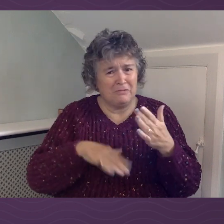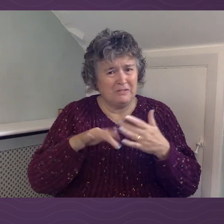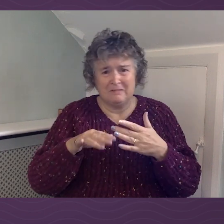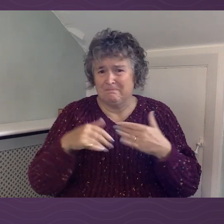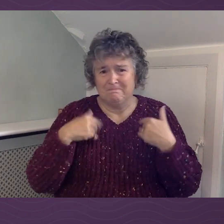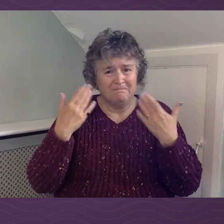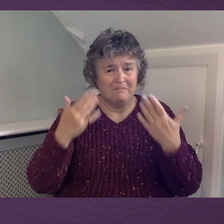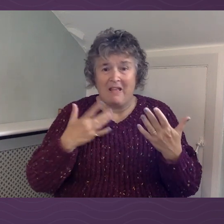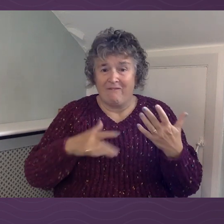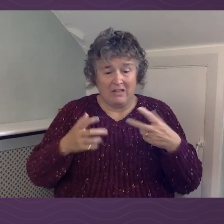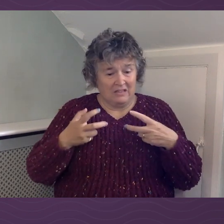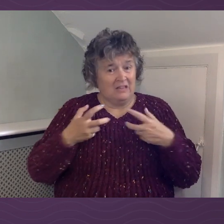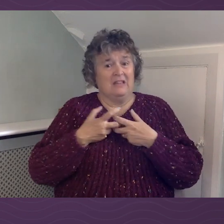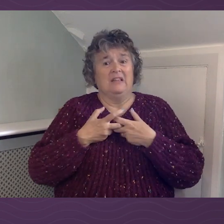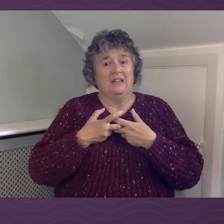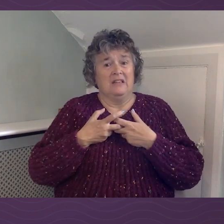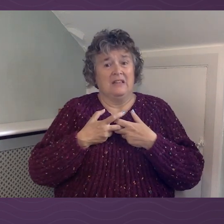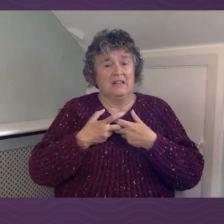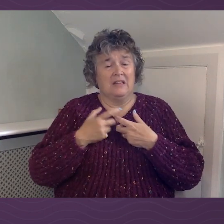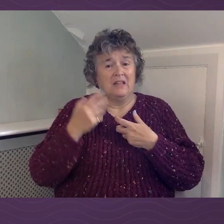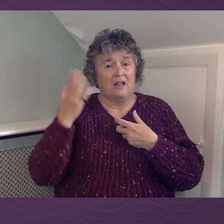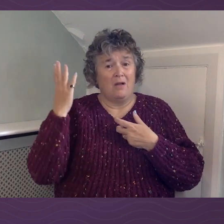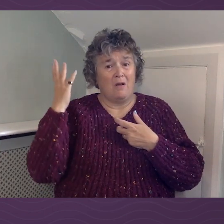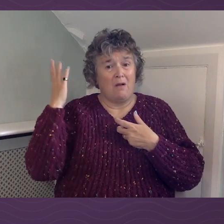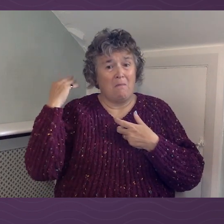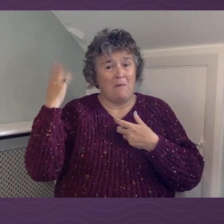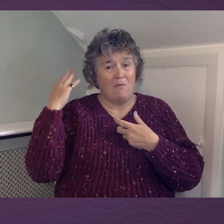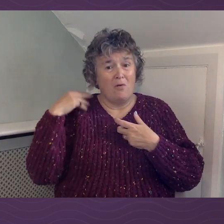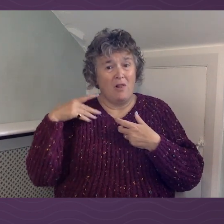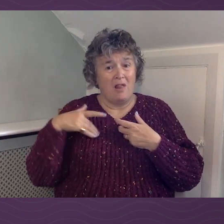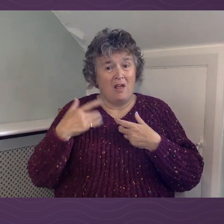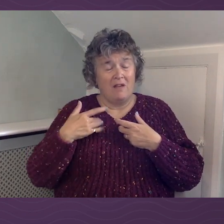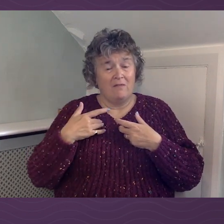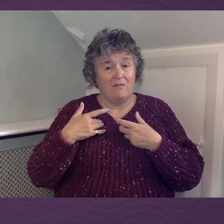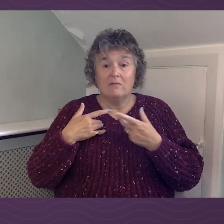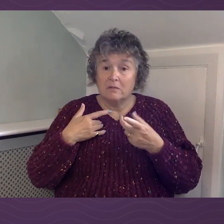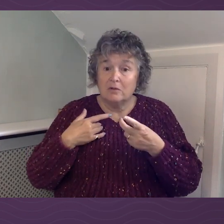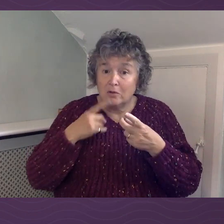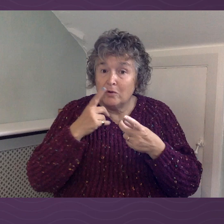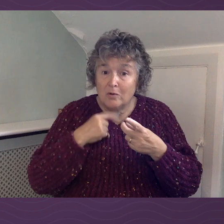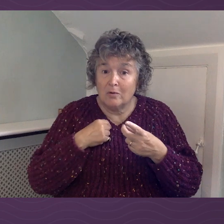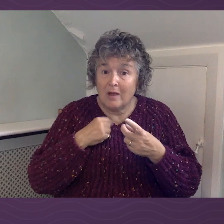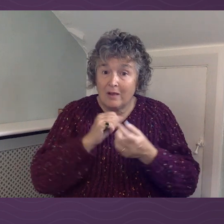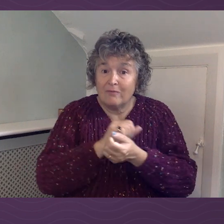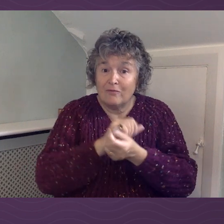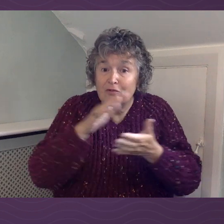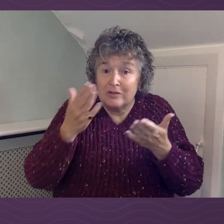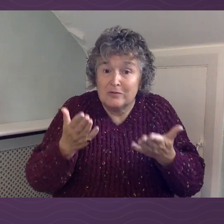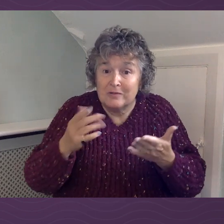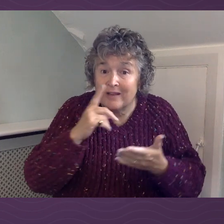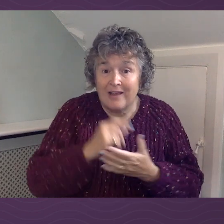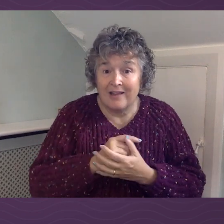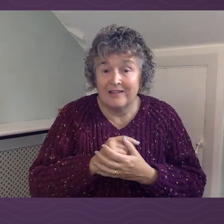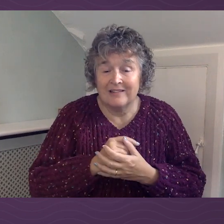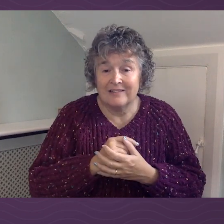feel stuck in my old ways, in my old life. Then you can still be set free today.